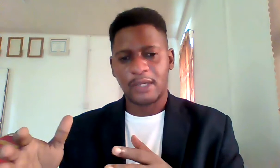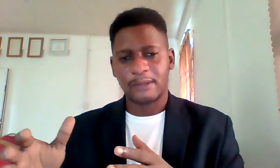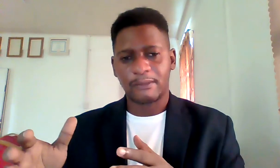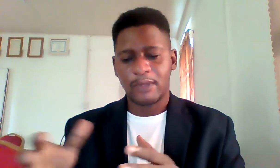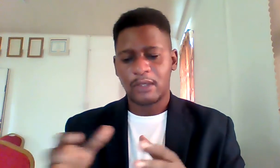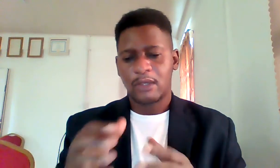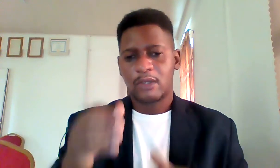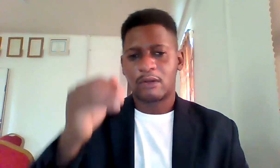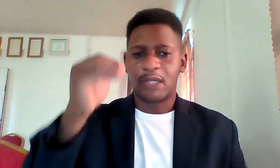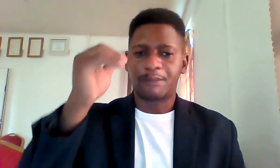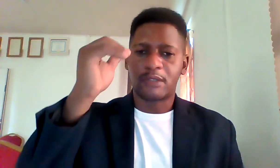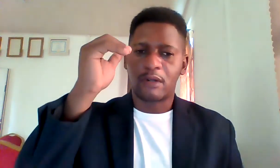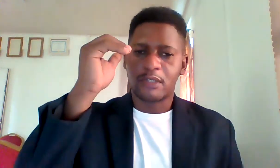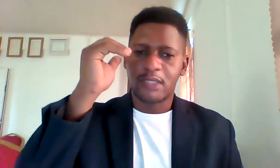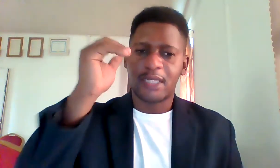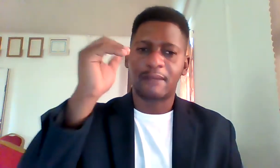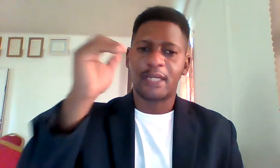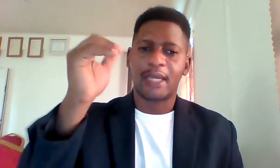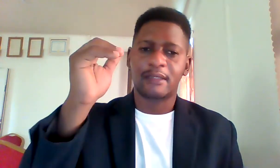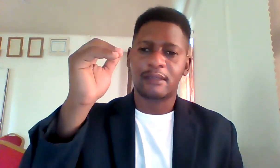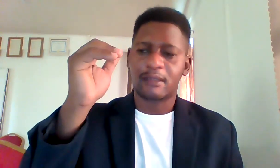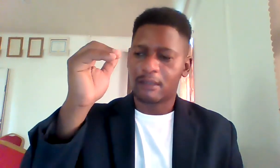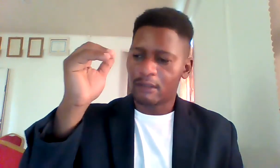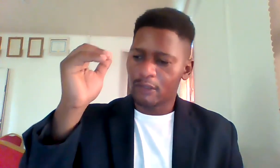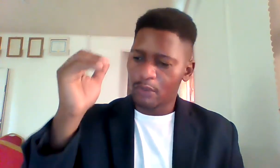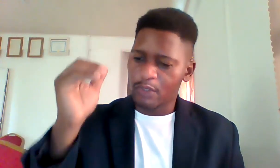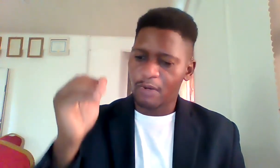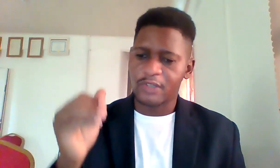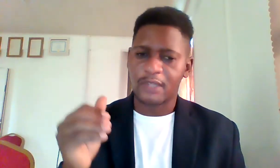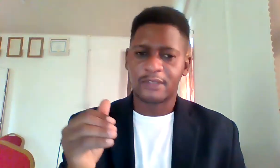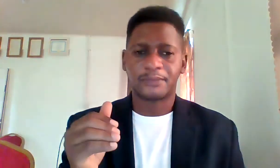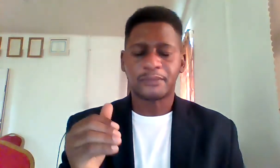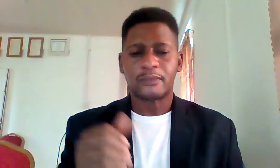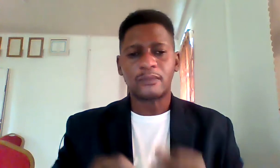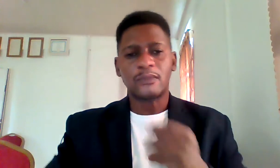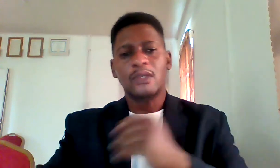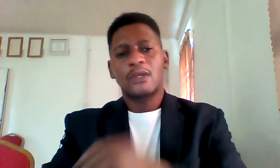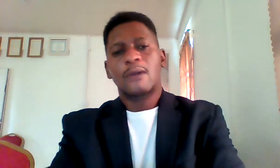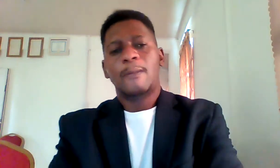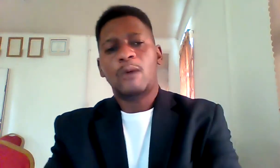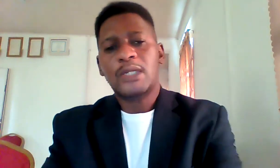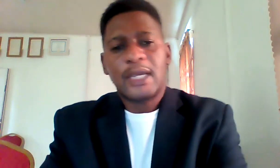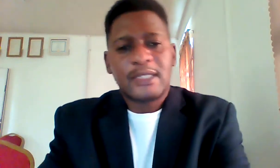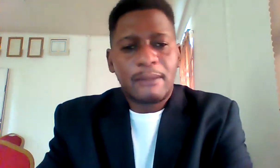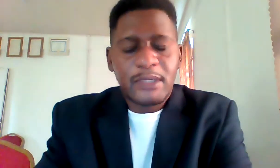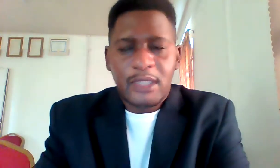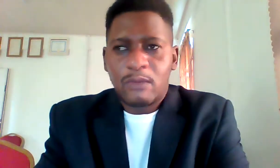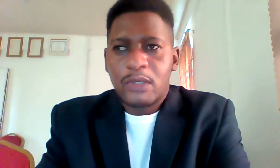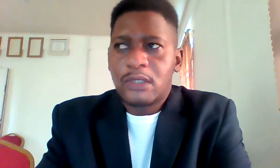you're able to also timeline those projects now one of the examples that i want to